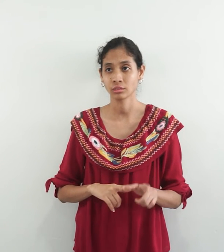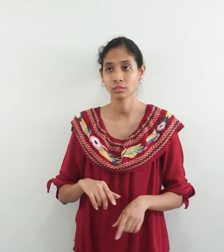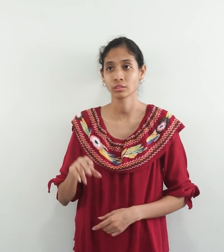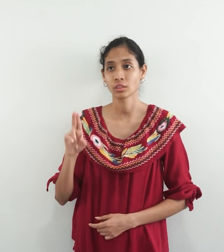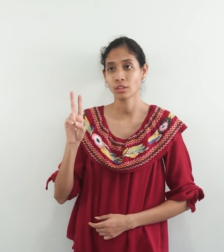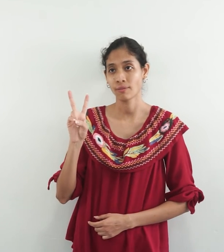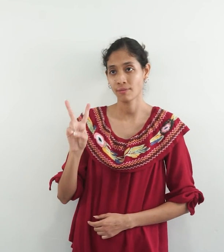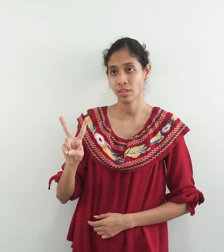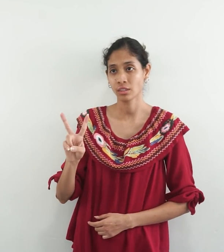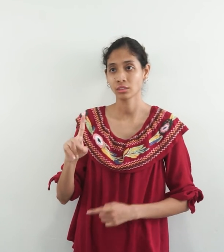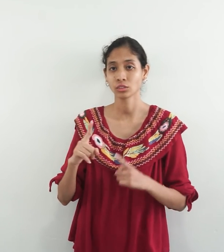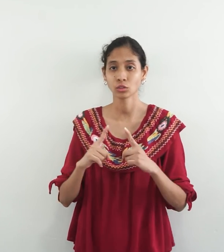C.